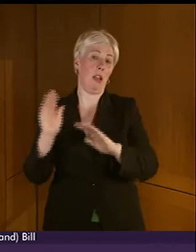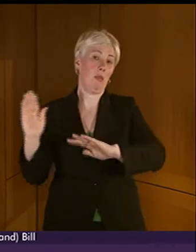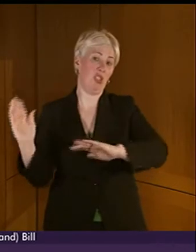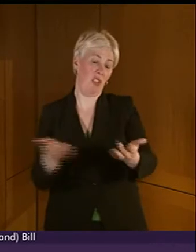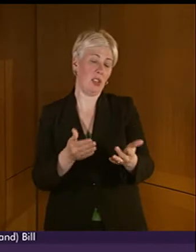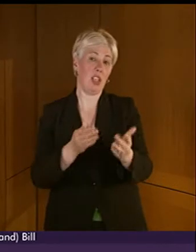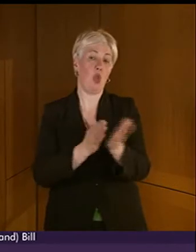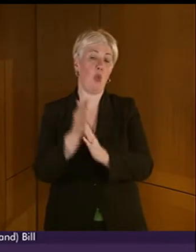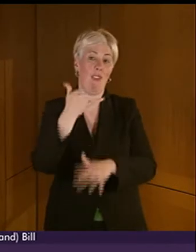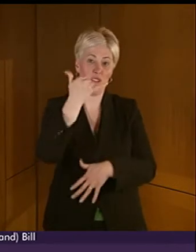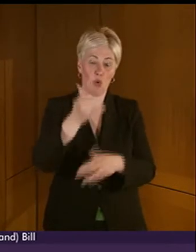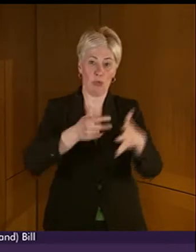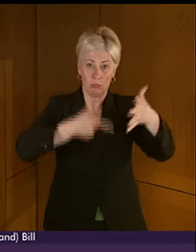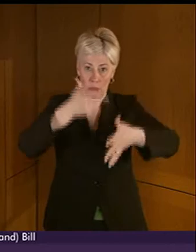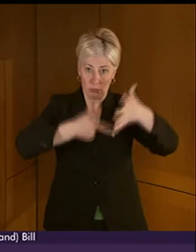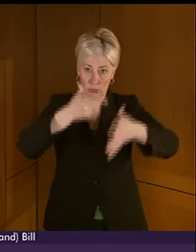Dennis Robertson. Robertson.